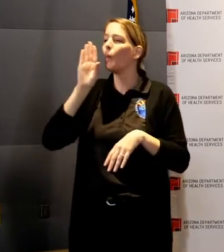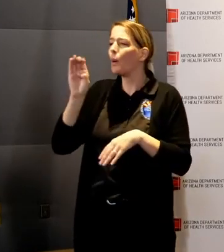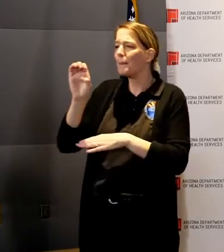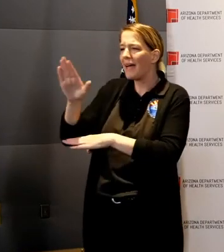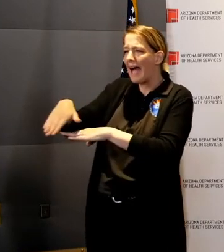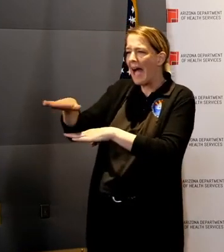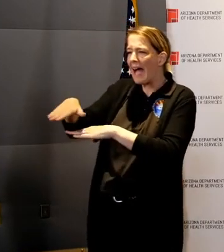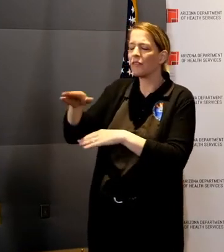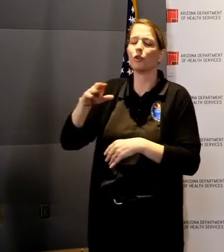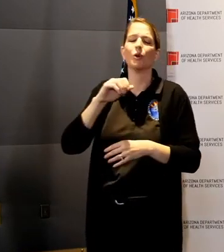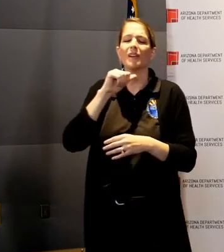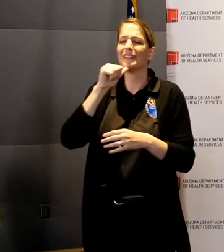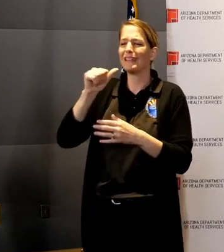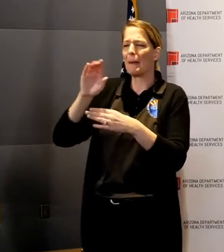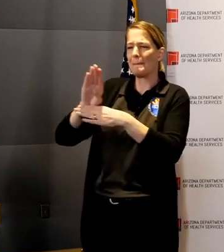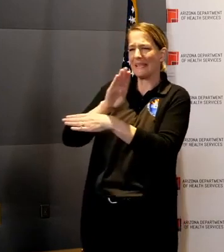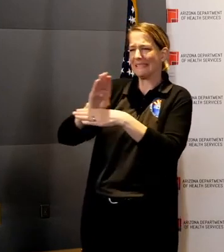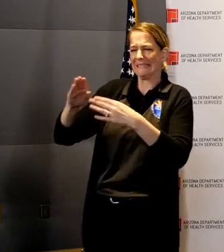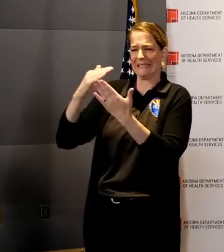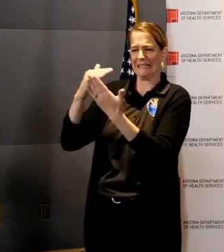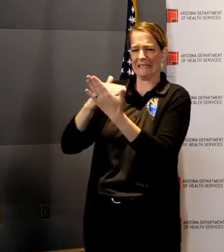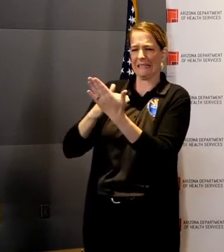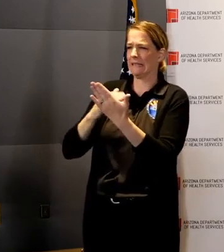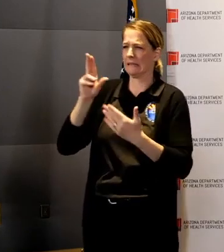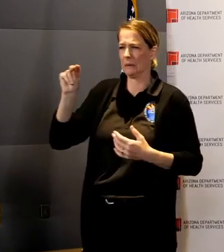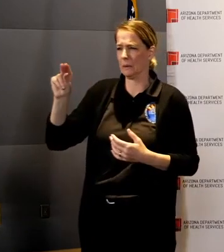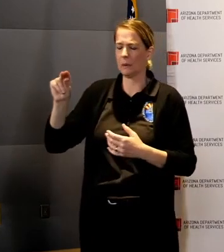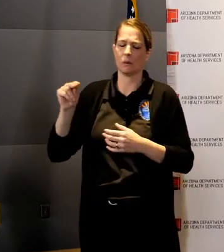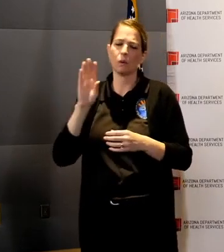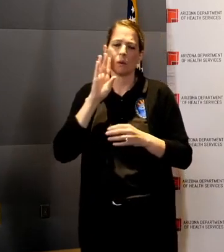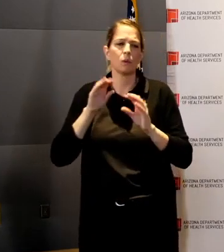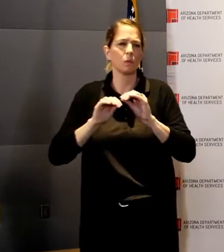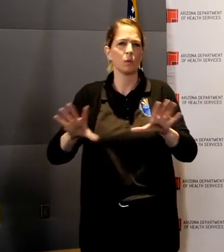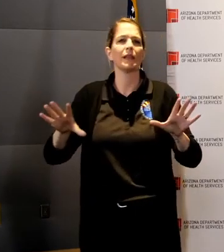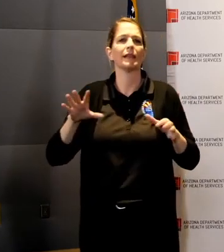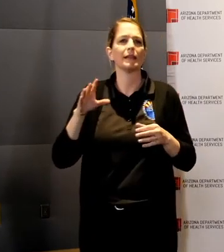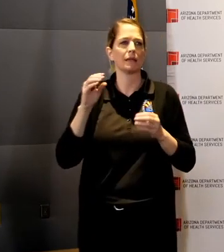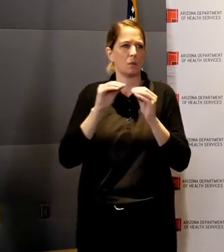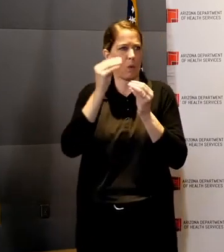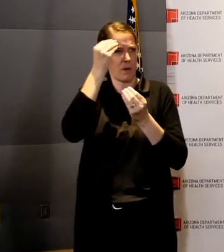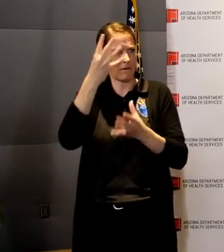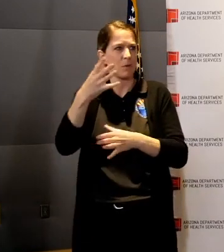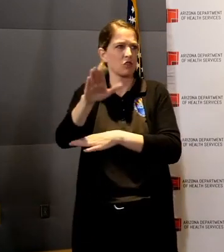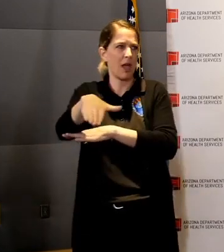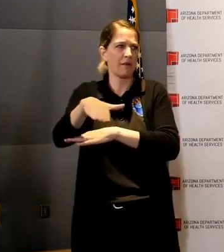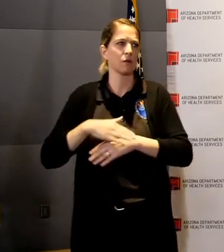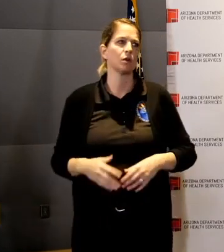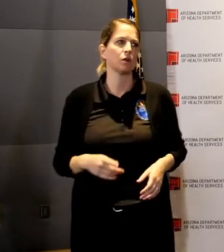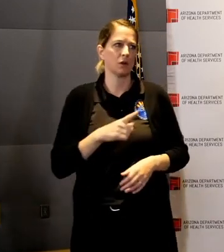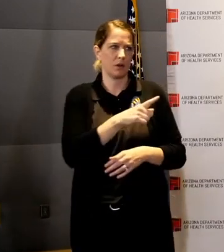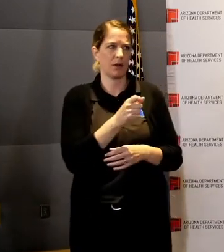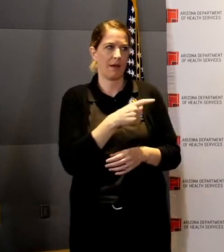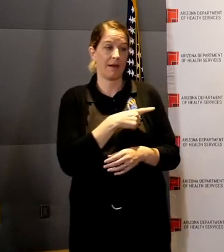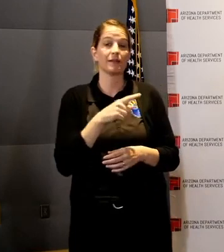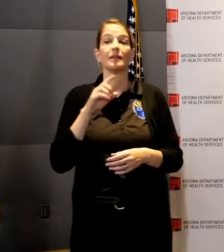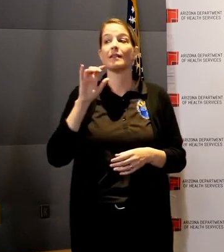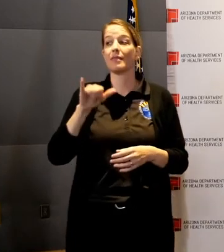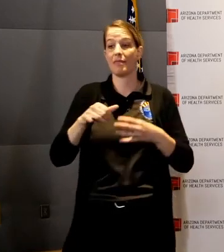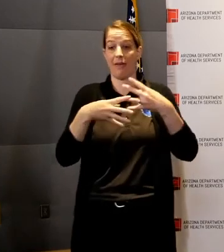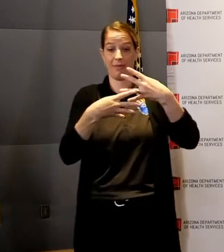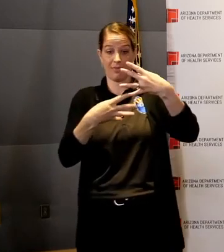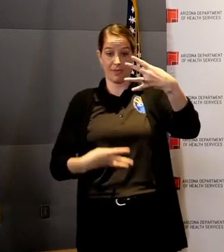businesses. Not at yet. So let me just follow up really quickly on that. This is a list that should you decide